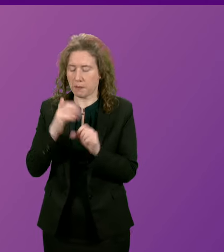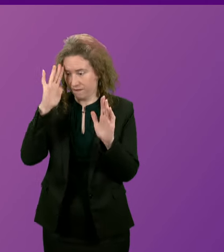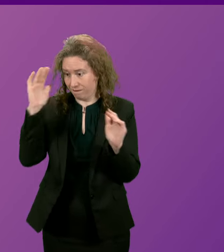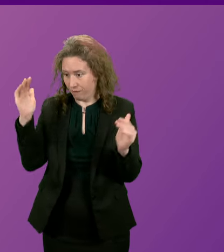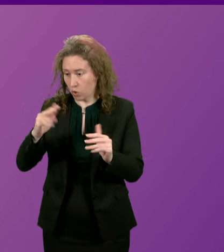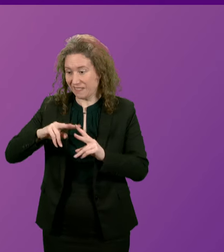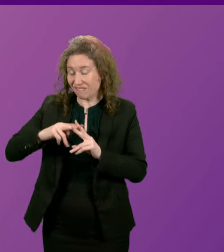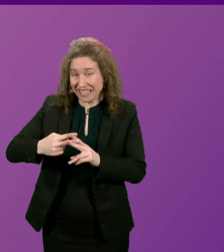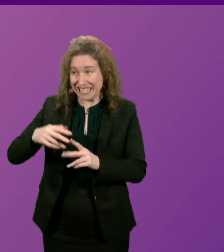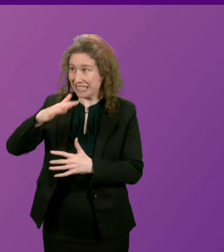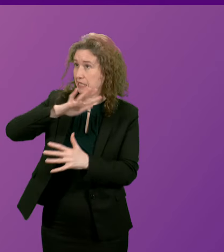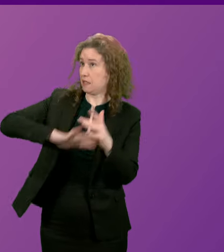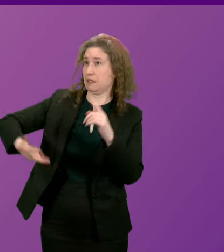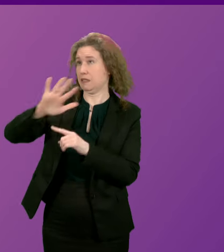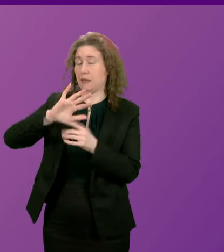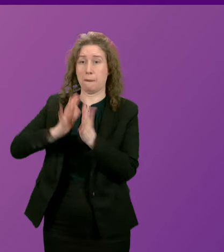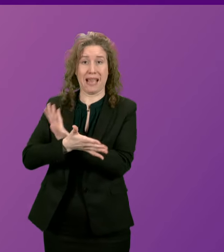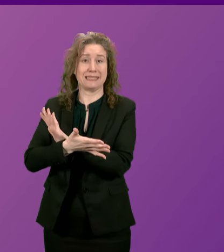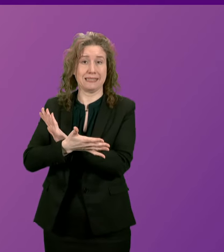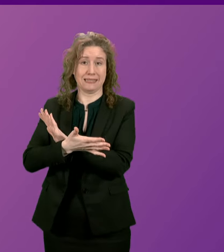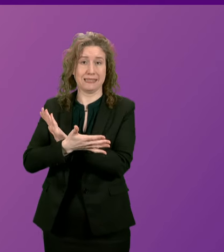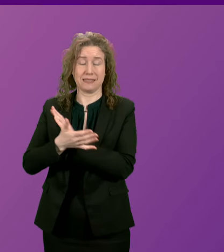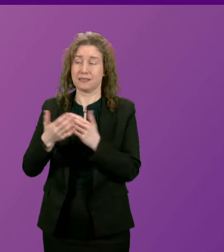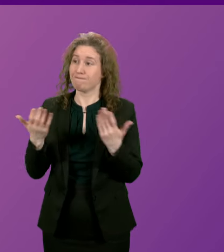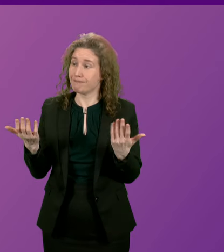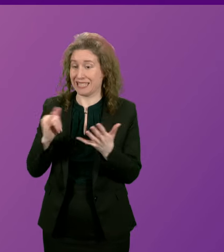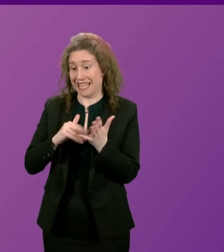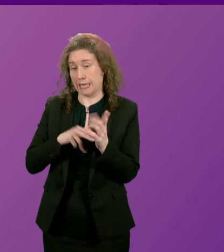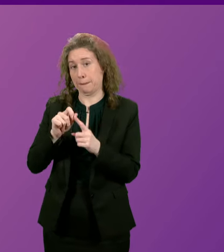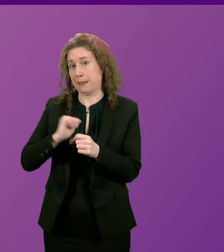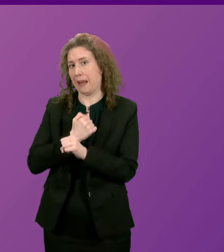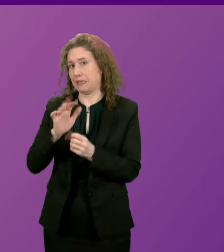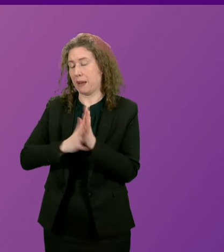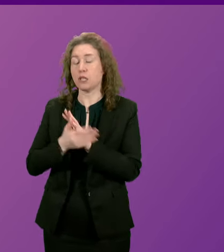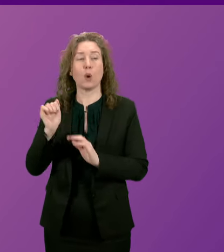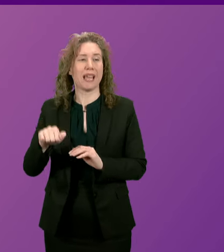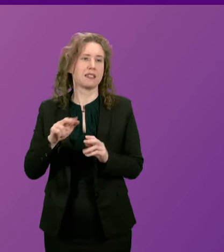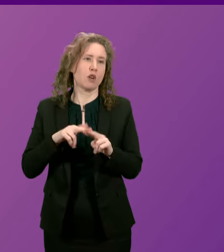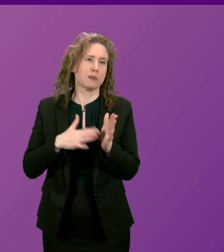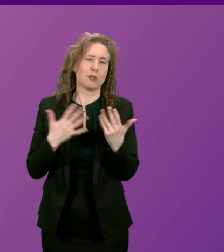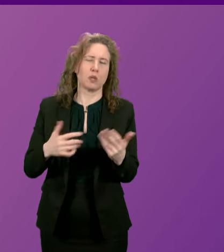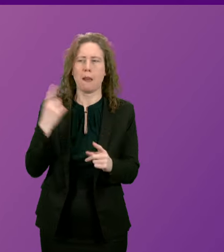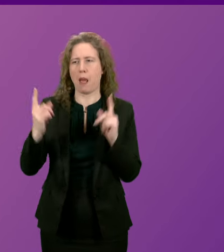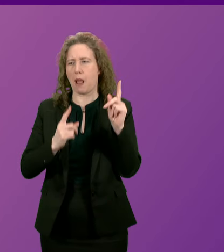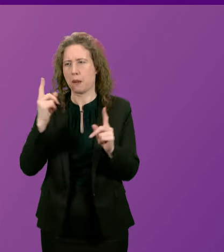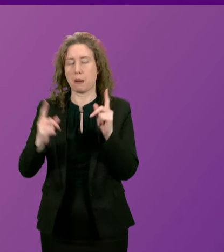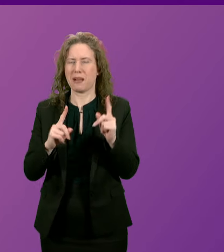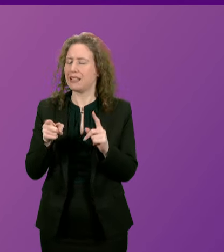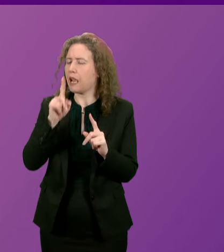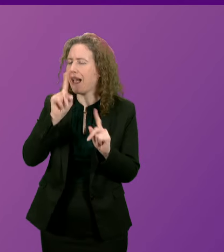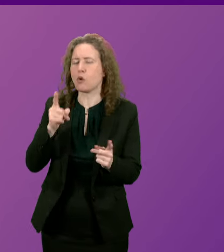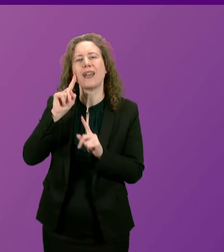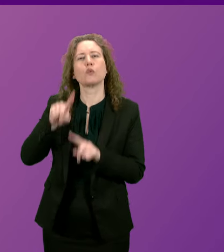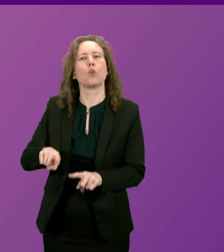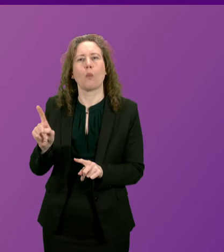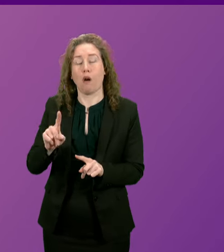on fixing the mess the SNP have made. So for all the first ministers bluster today, he can't ignore the fact that there are